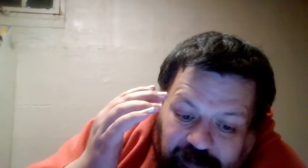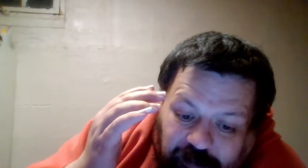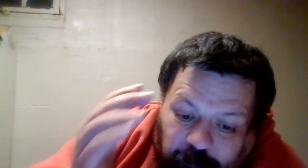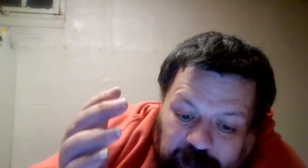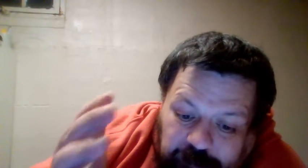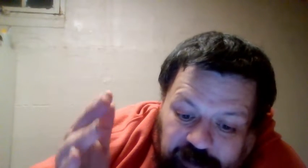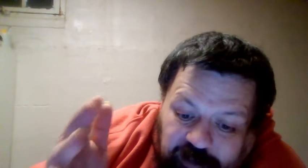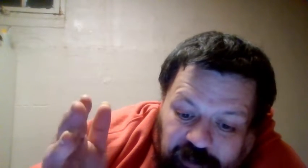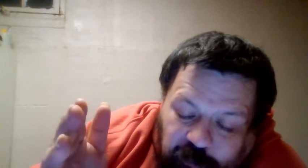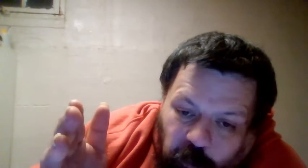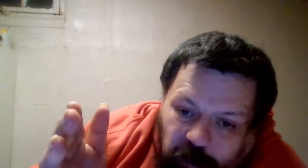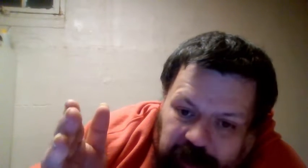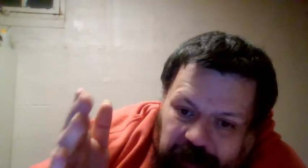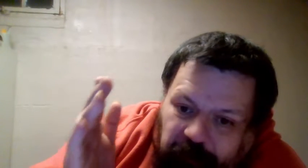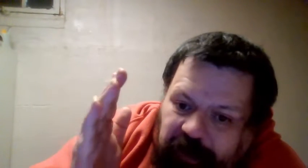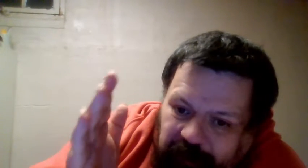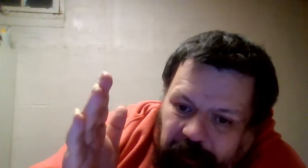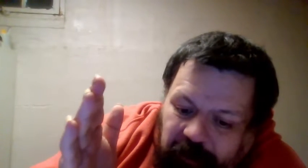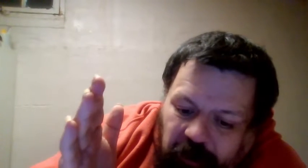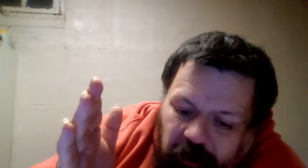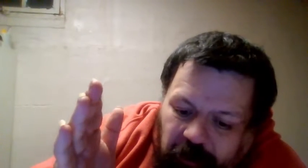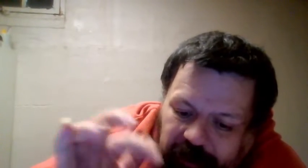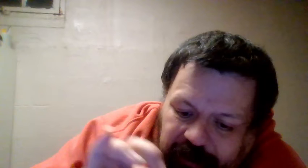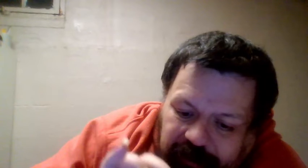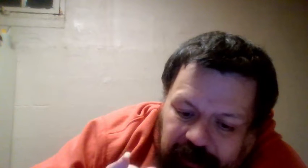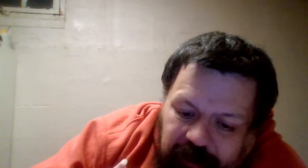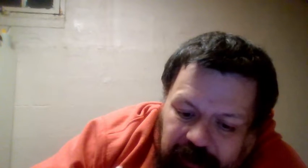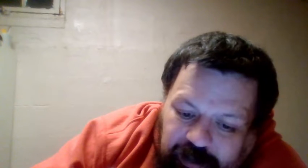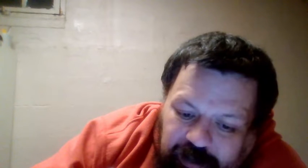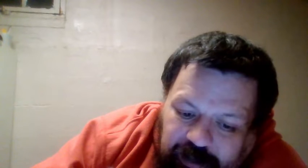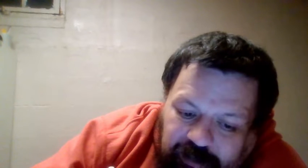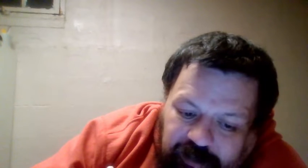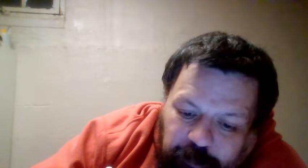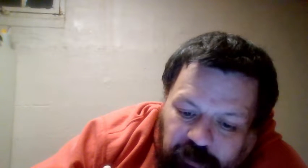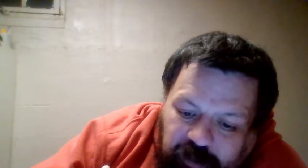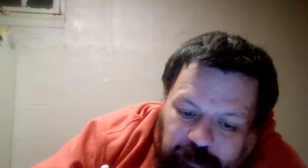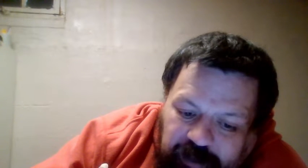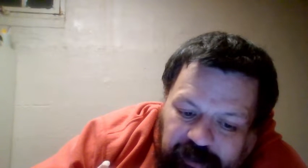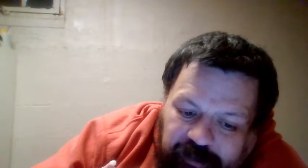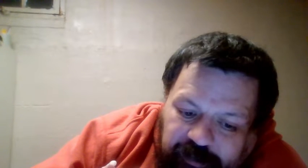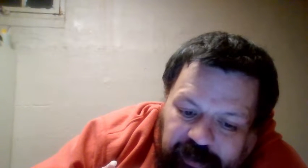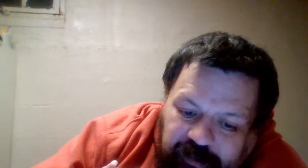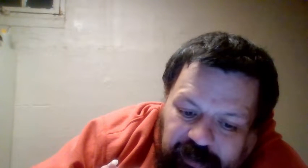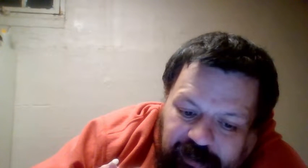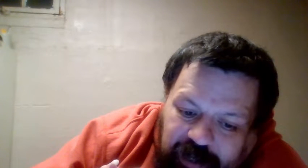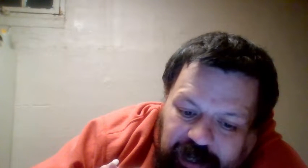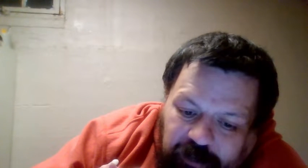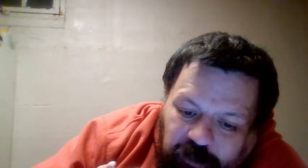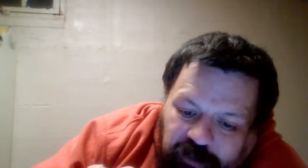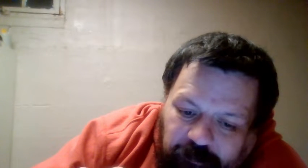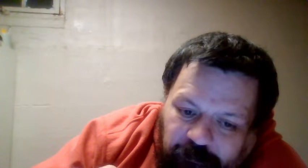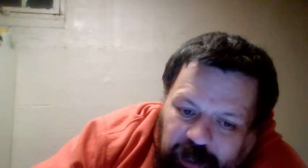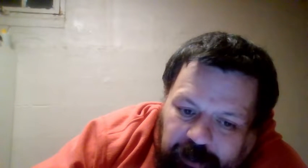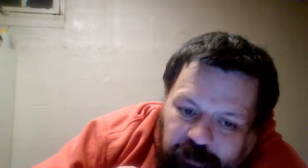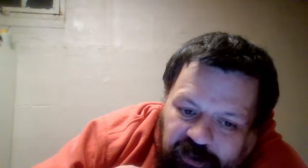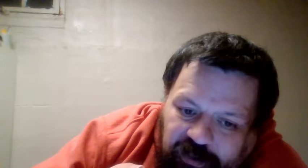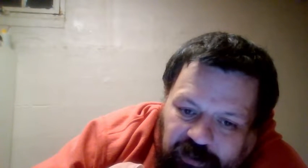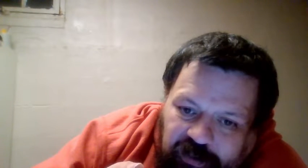Survivor Series. Survivor War Games. That's what they're calling it. It's supposed to be the 36th annual Survivor Series.